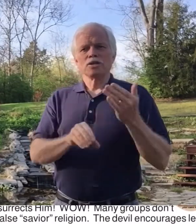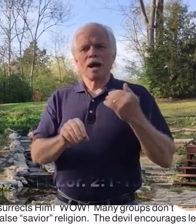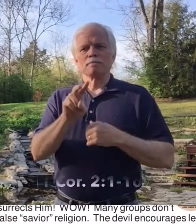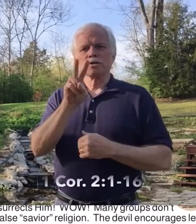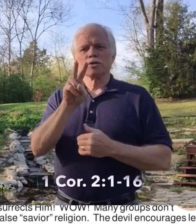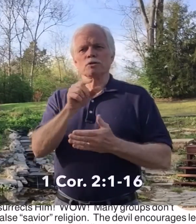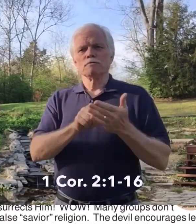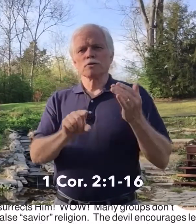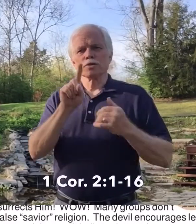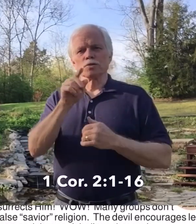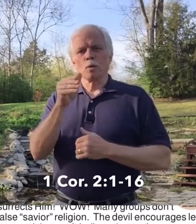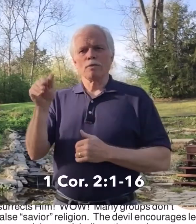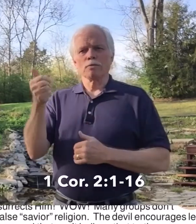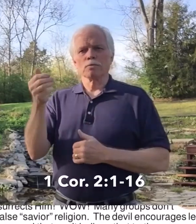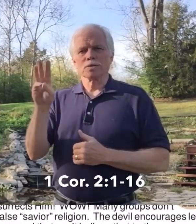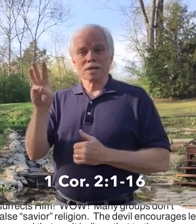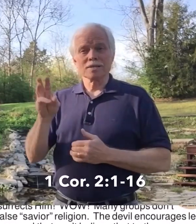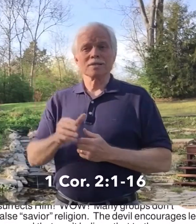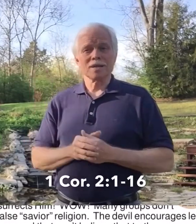2, verses 1-16.